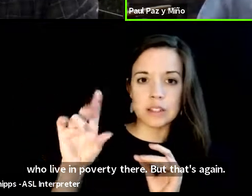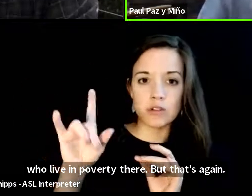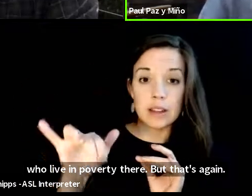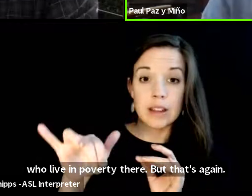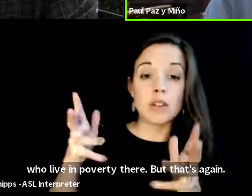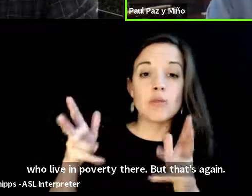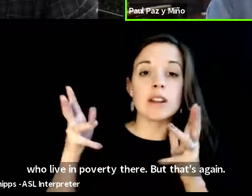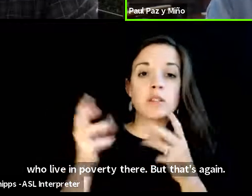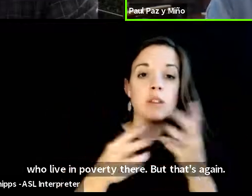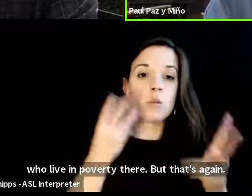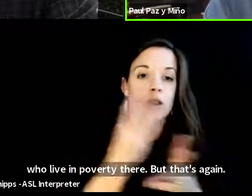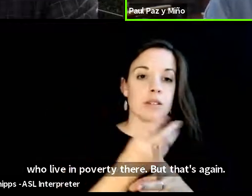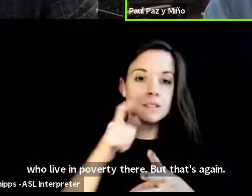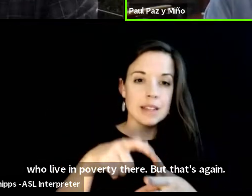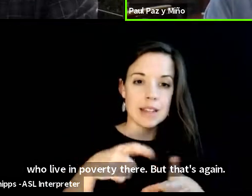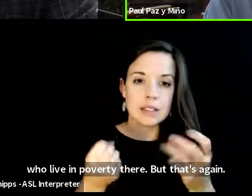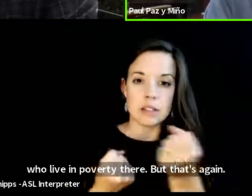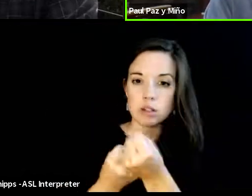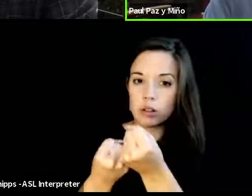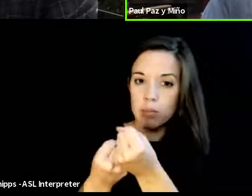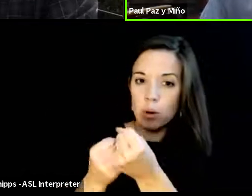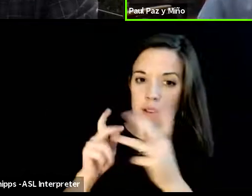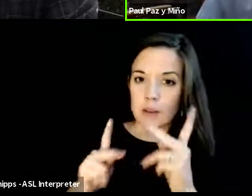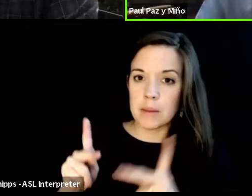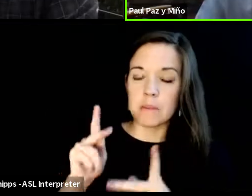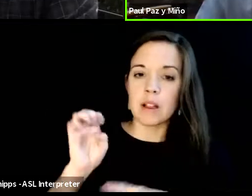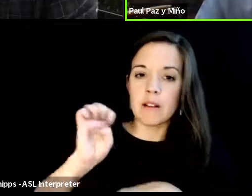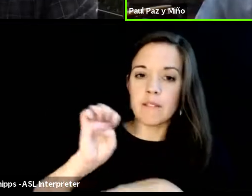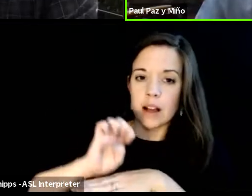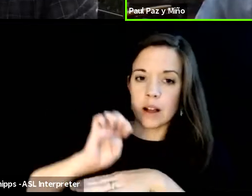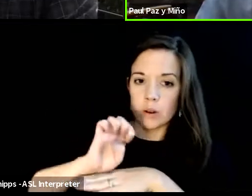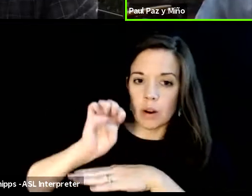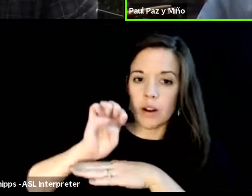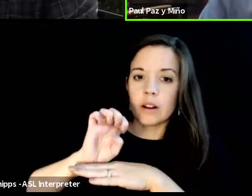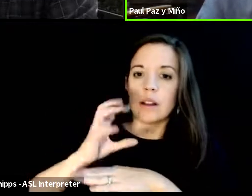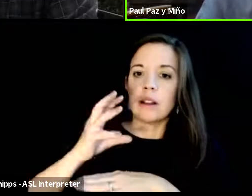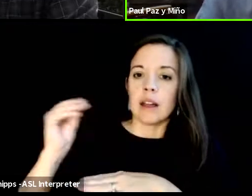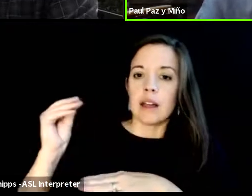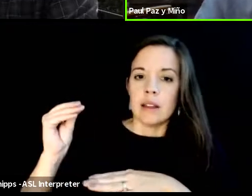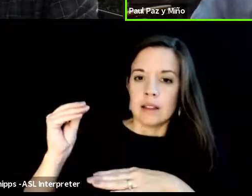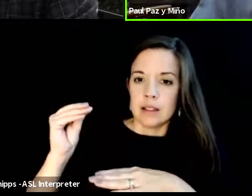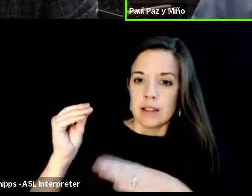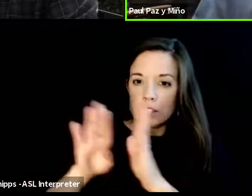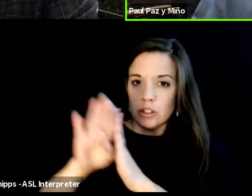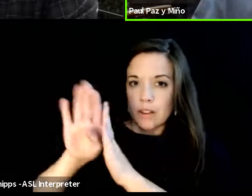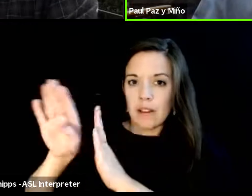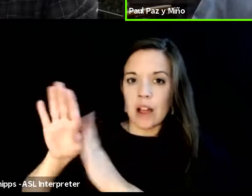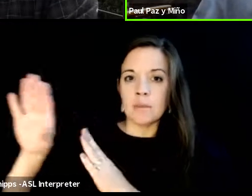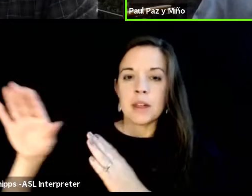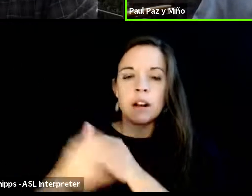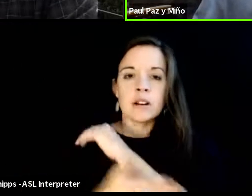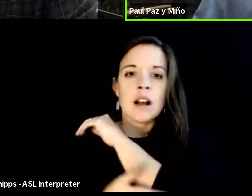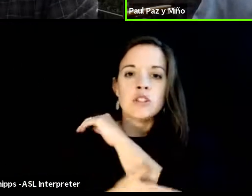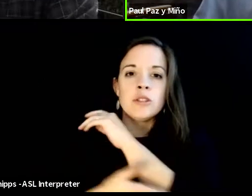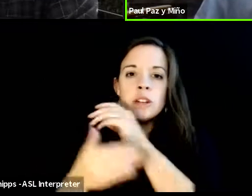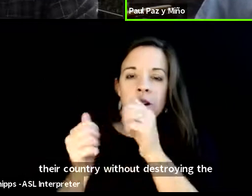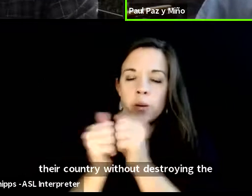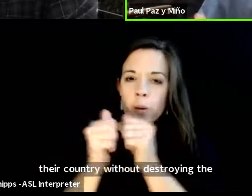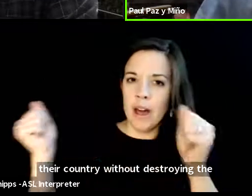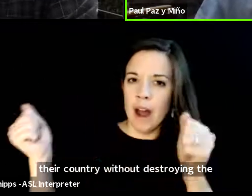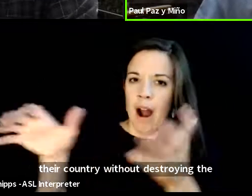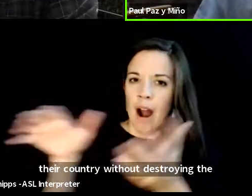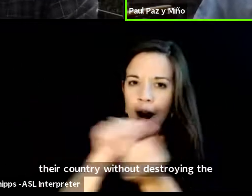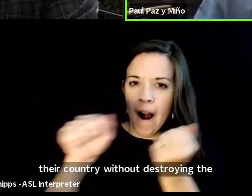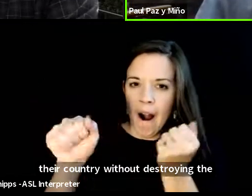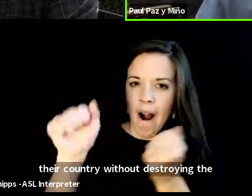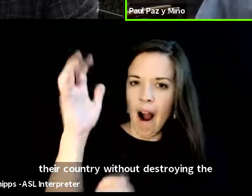come together to support the people of ecuador and to develop their country without destroying the rainforest